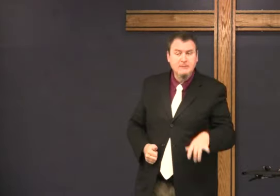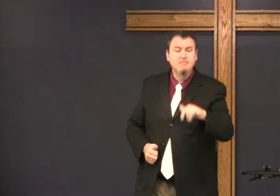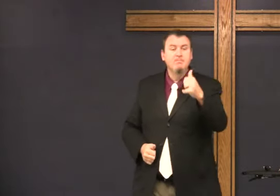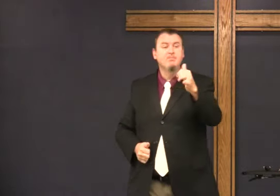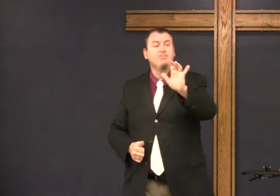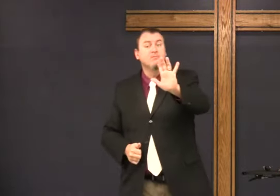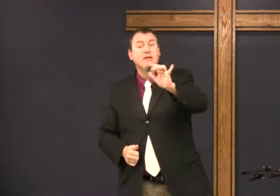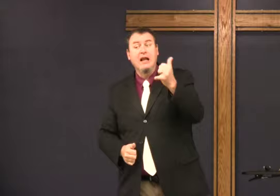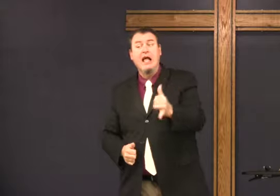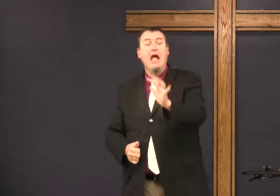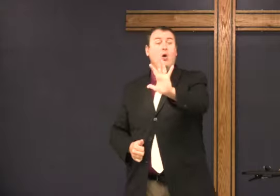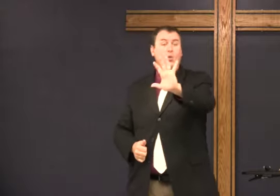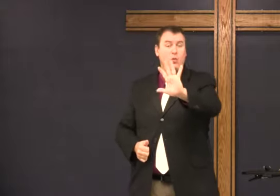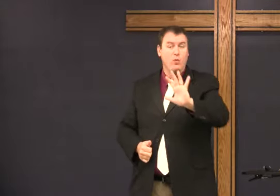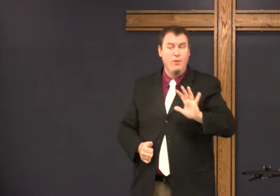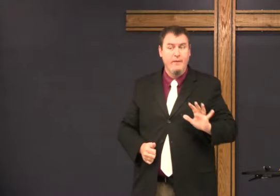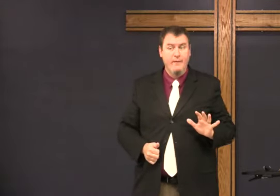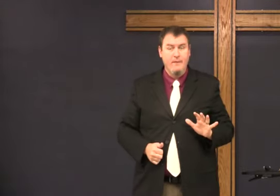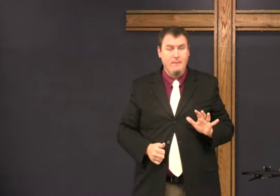laws supports slavery.